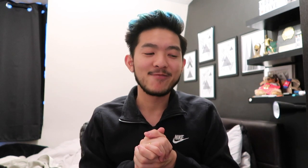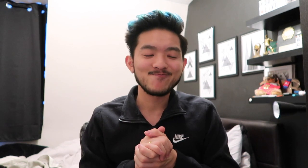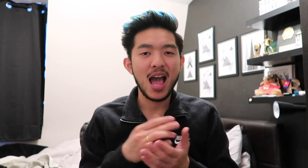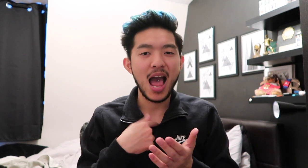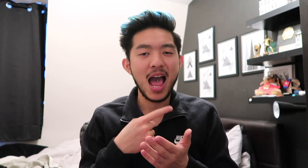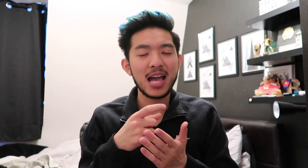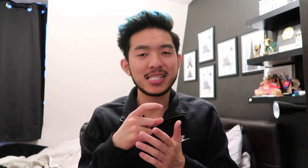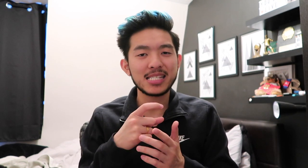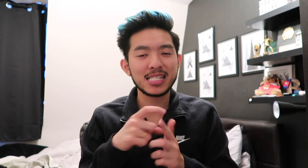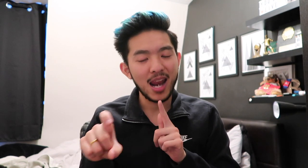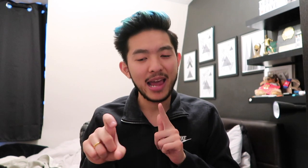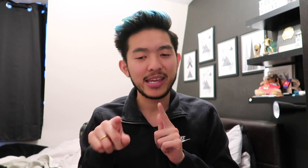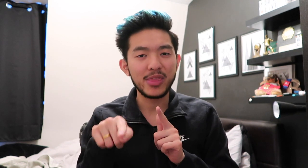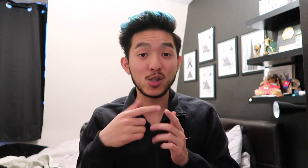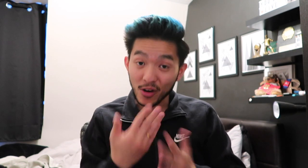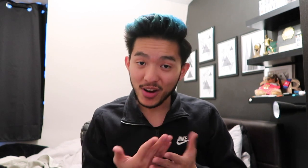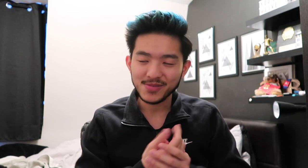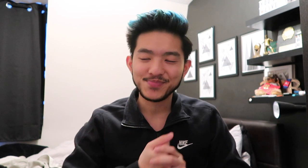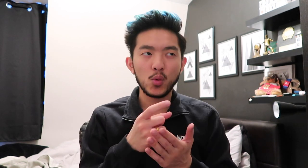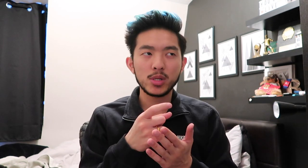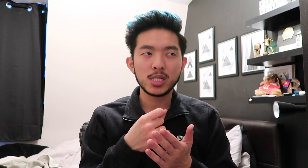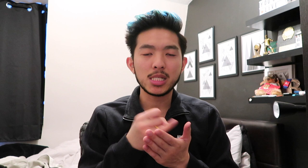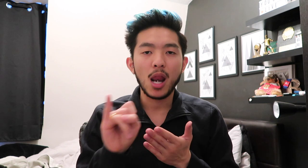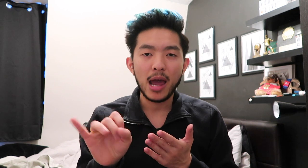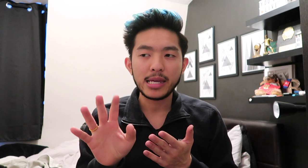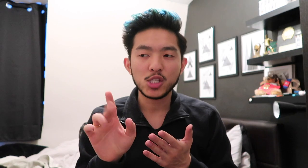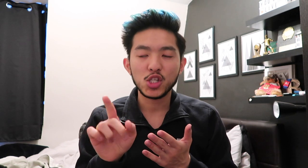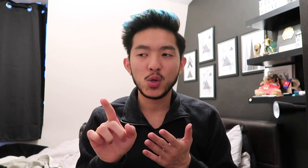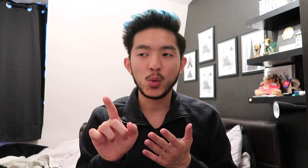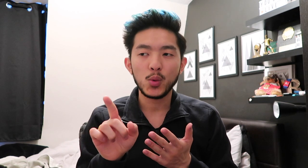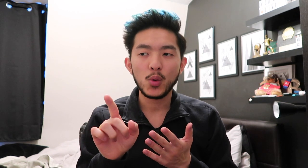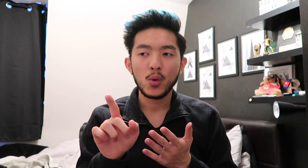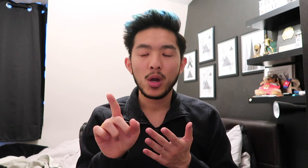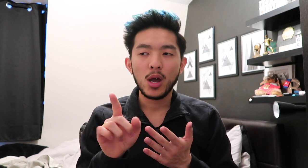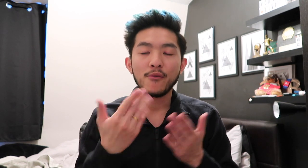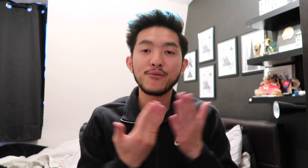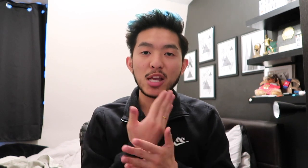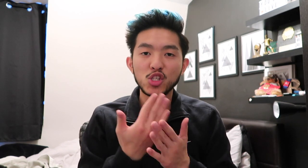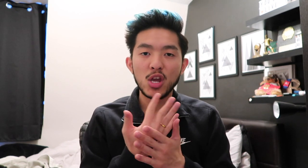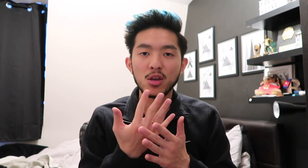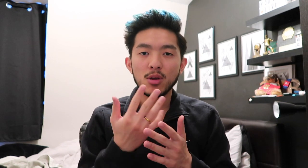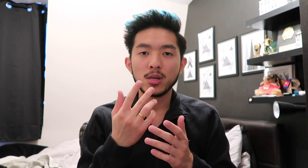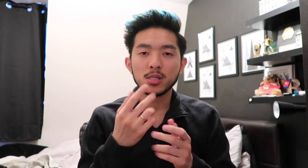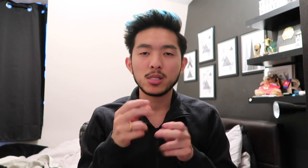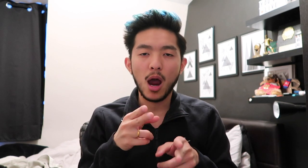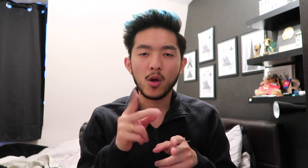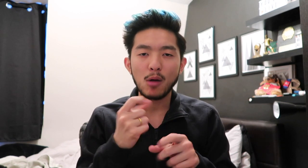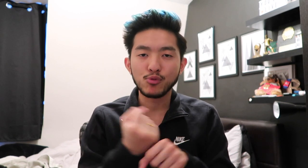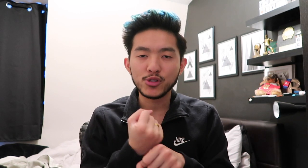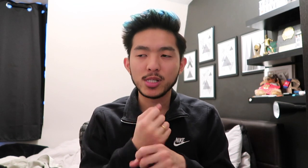I didn't like this cover. I didn't like it to fashion. So, I bought it